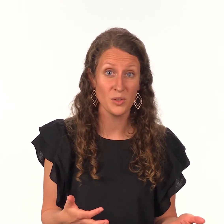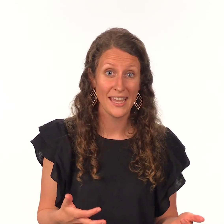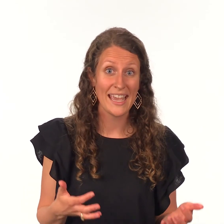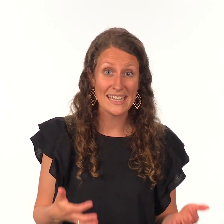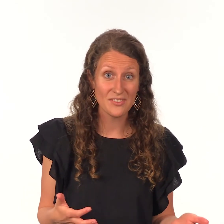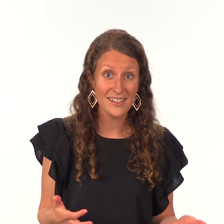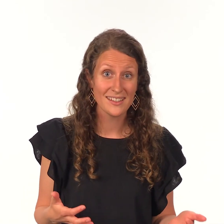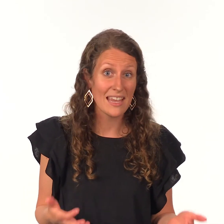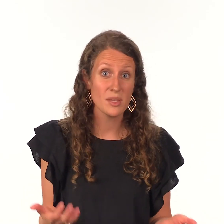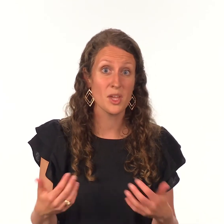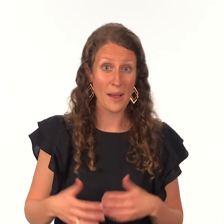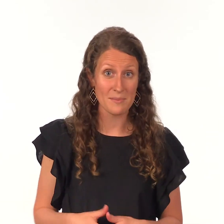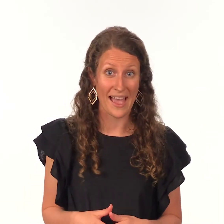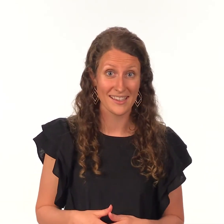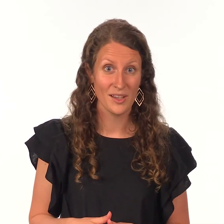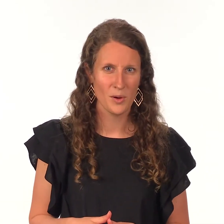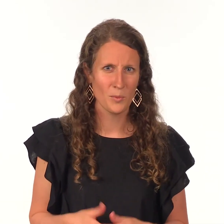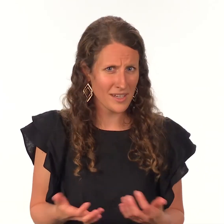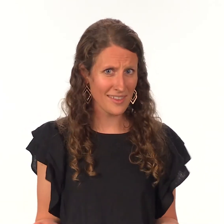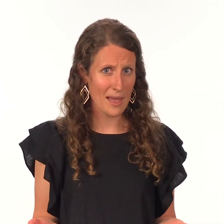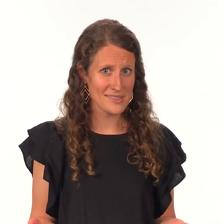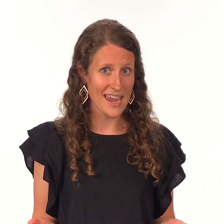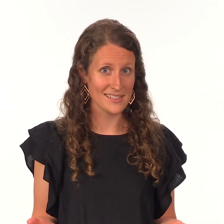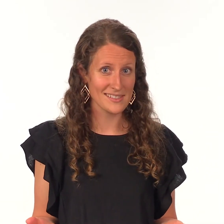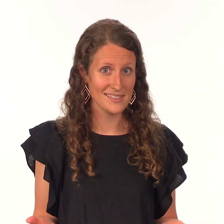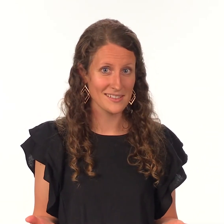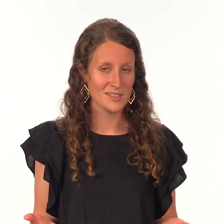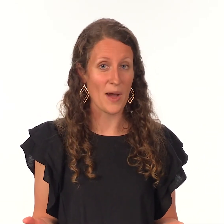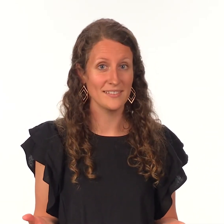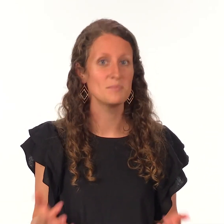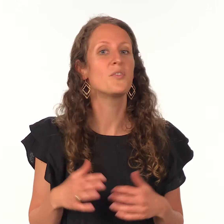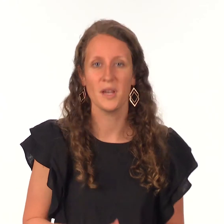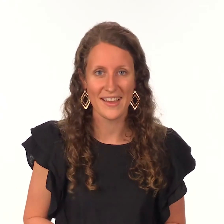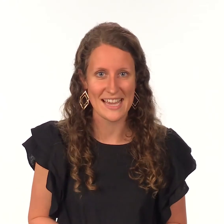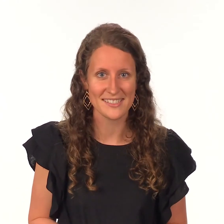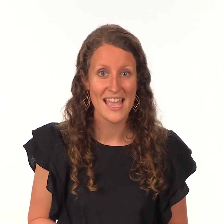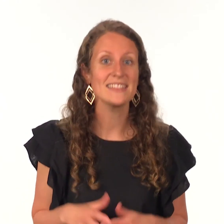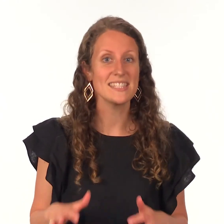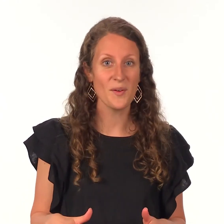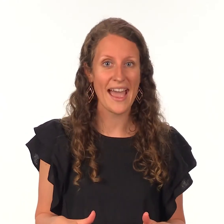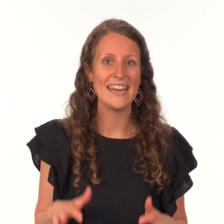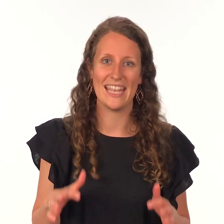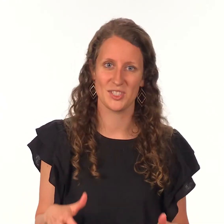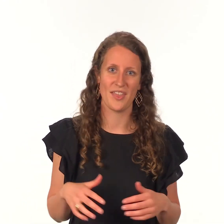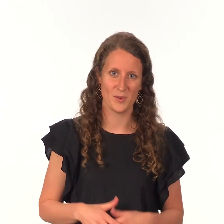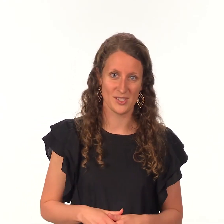and even gave them their money back what do you think happens next well before we find out let's go ahead and answer another question